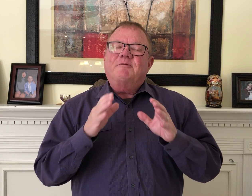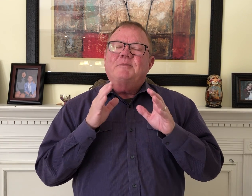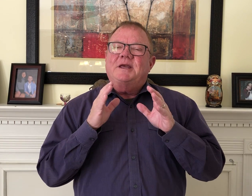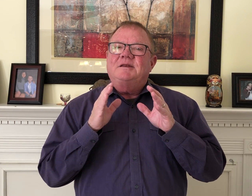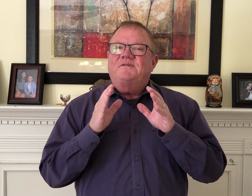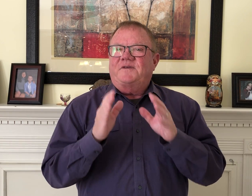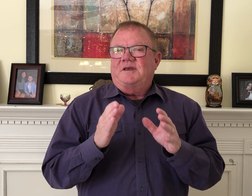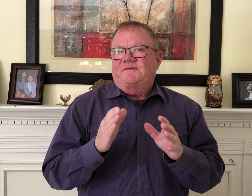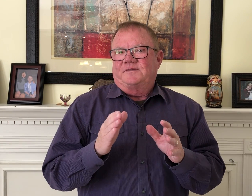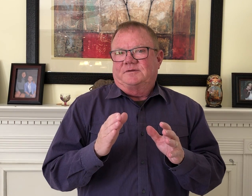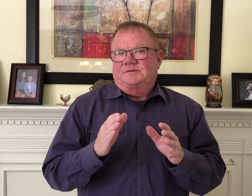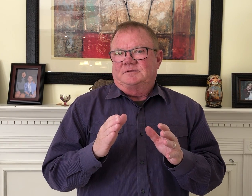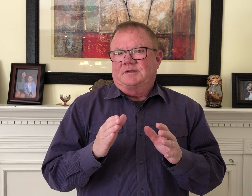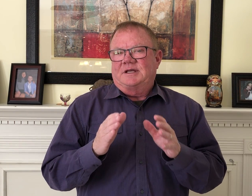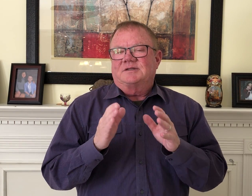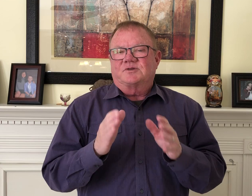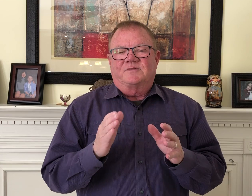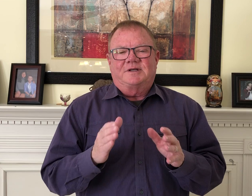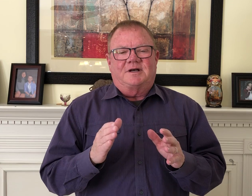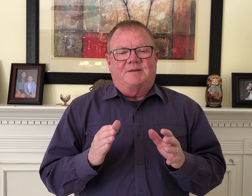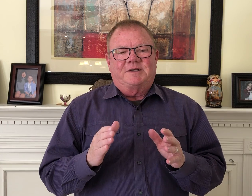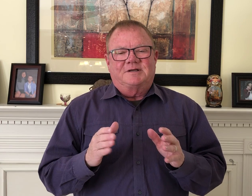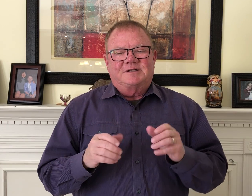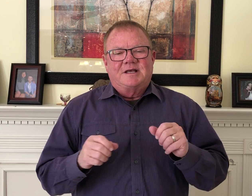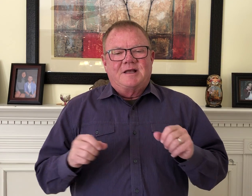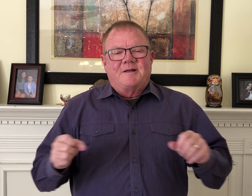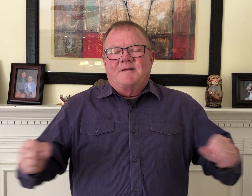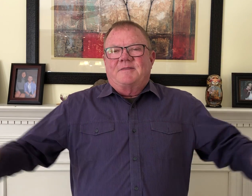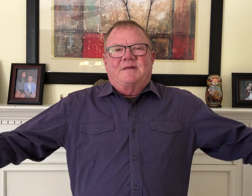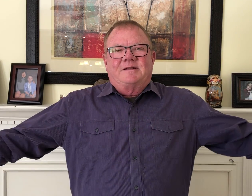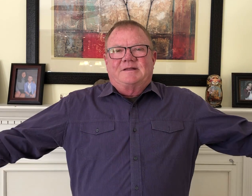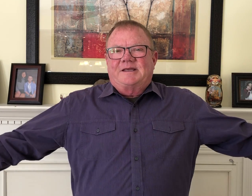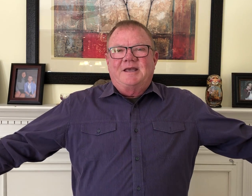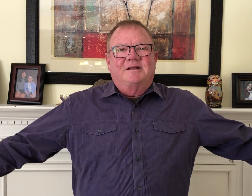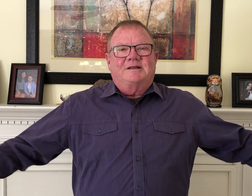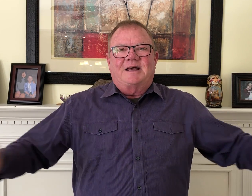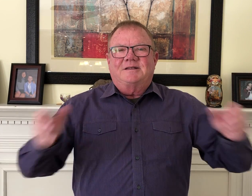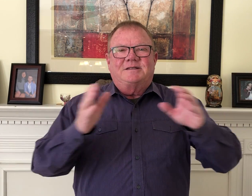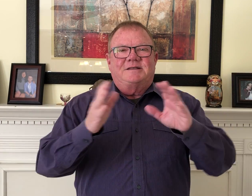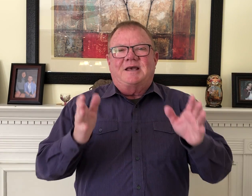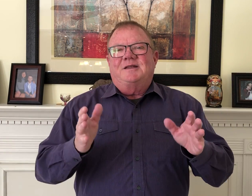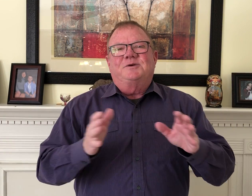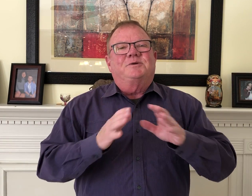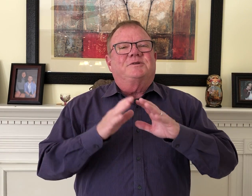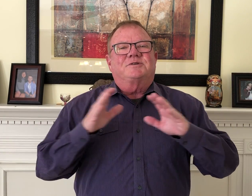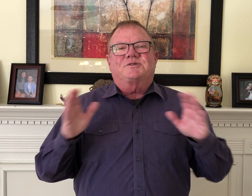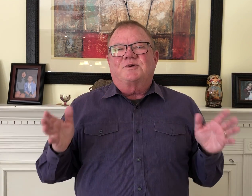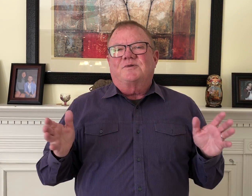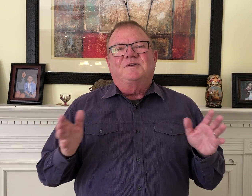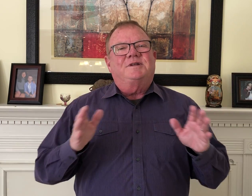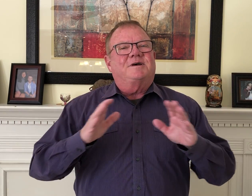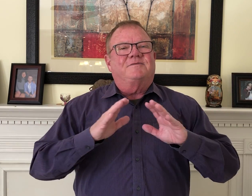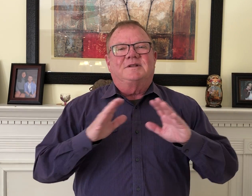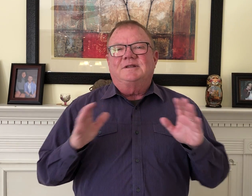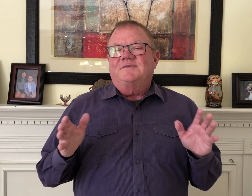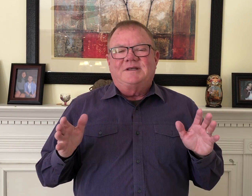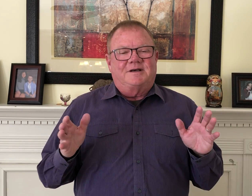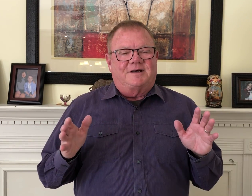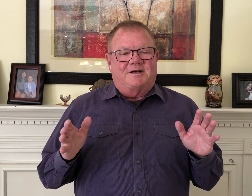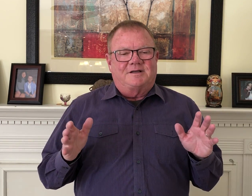remained faithful in serving God because the king looked down and said, Daniel, the servant of the living God